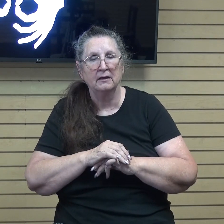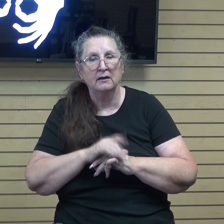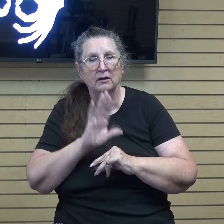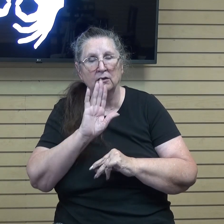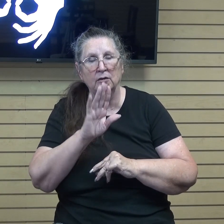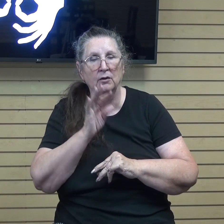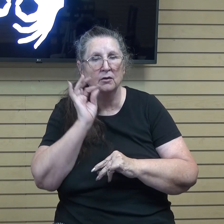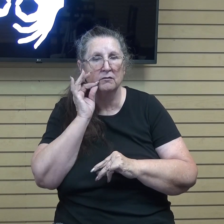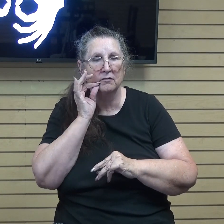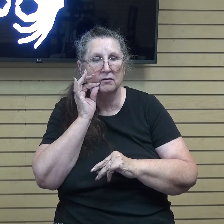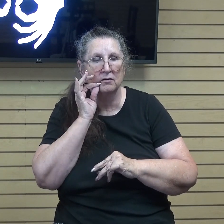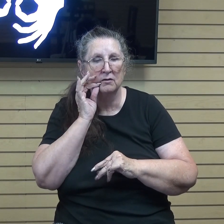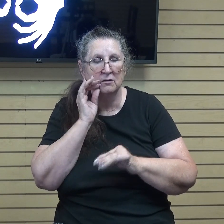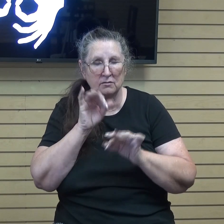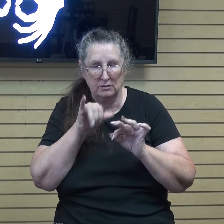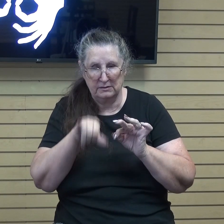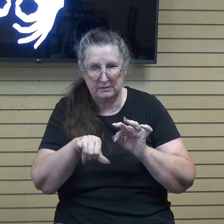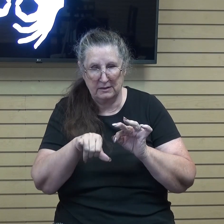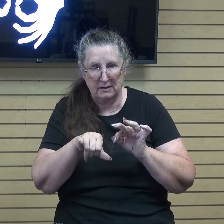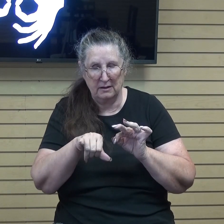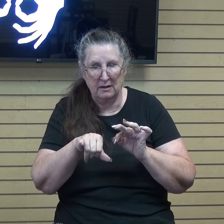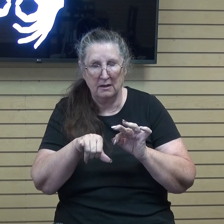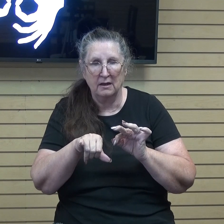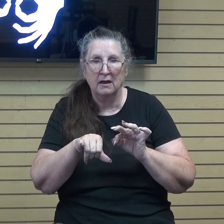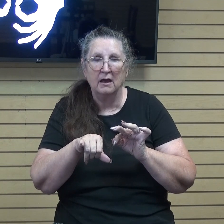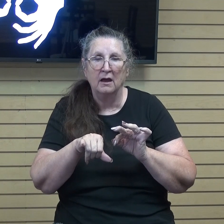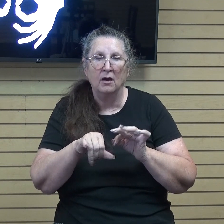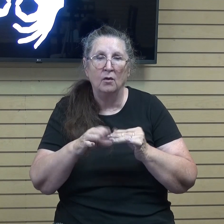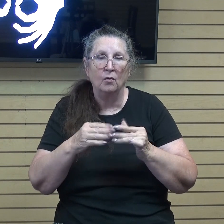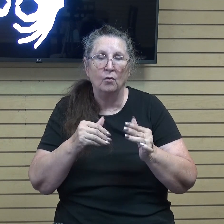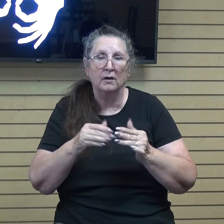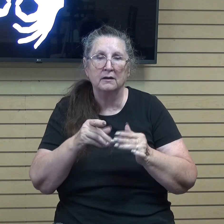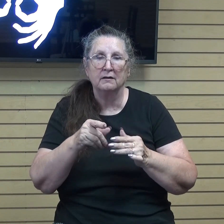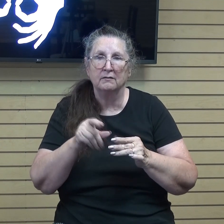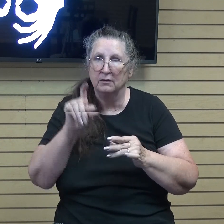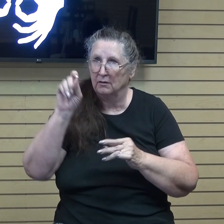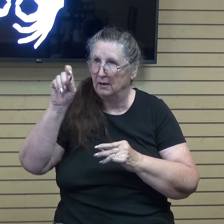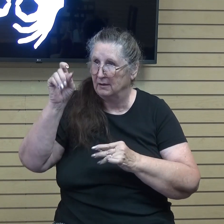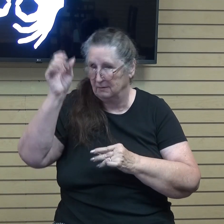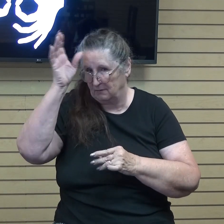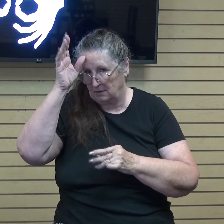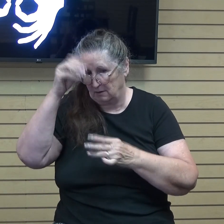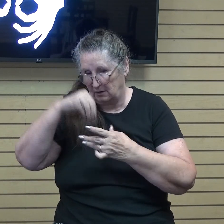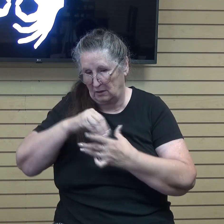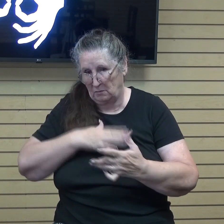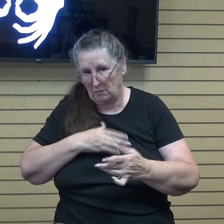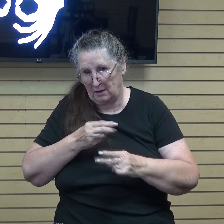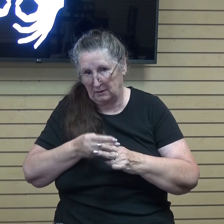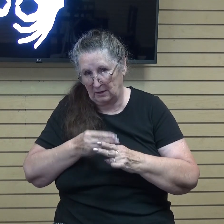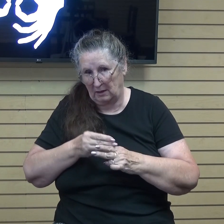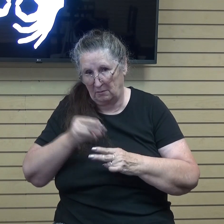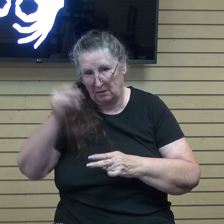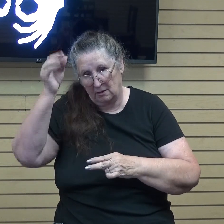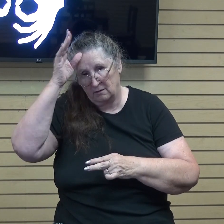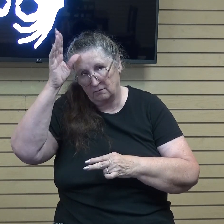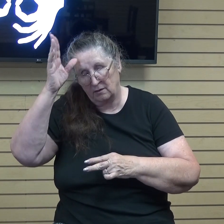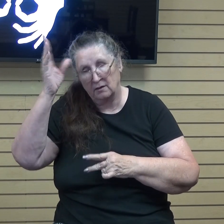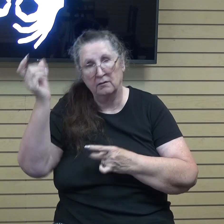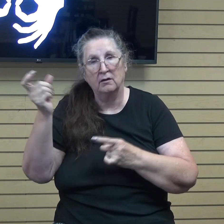should remain. That whatever you ask the Father in my name, He may give it to